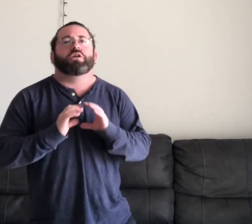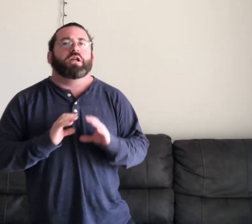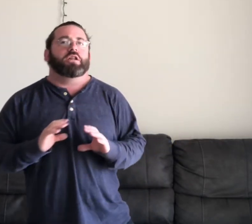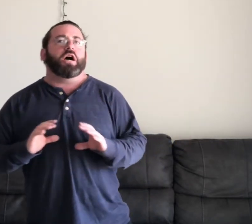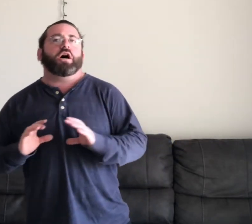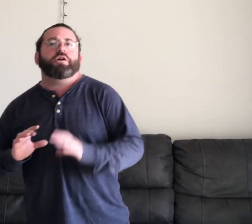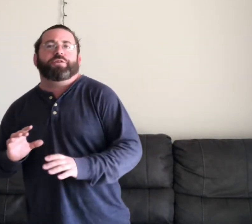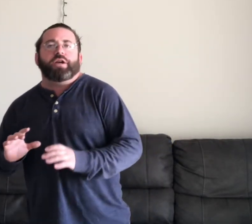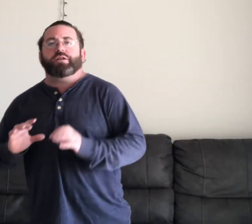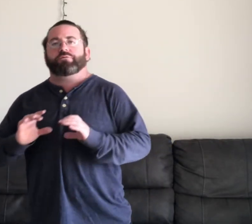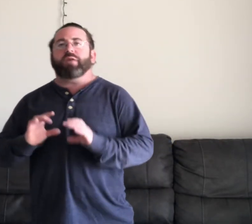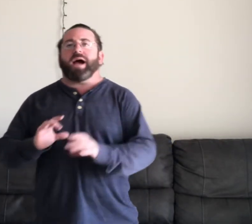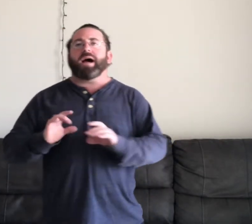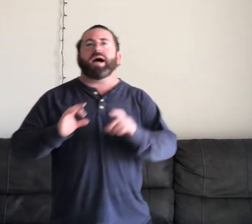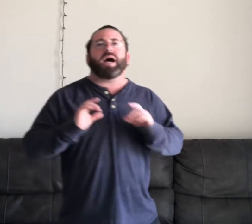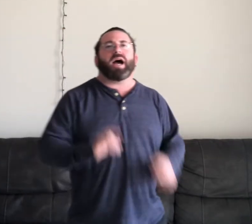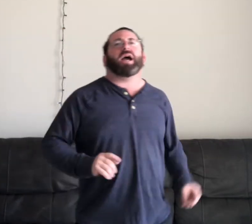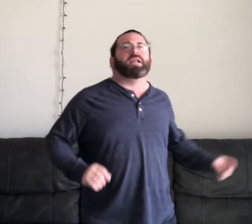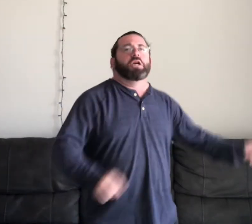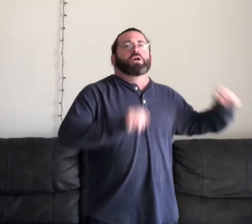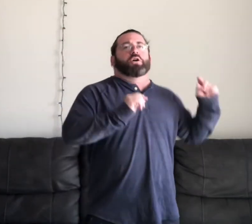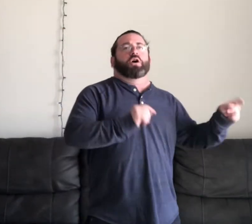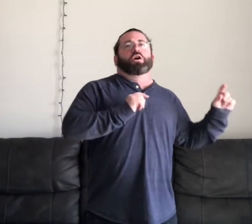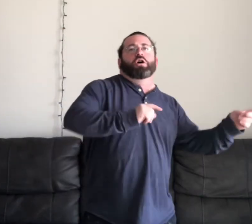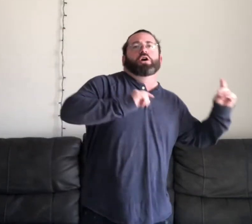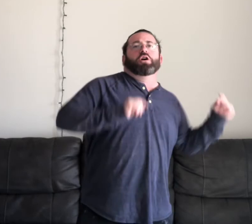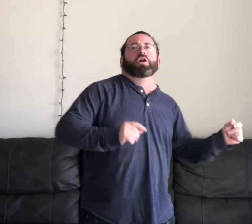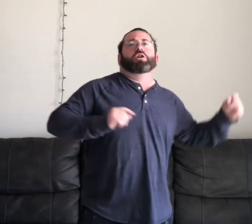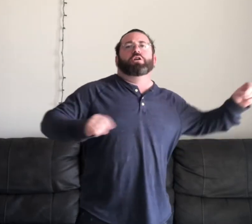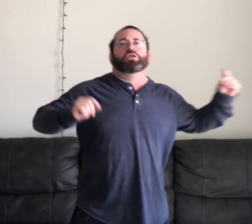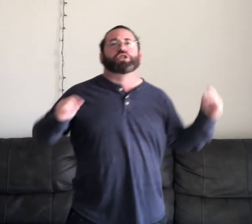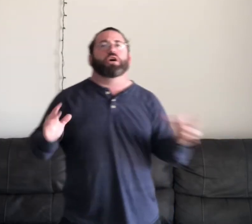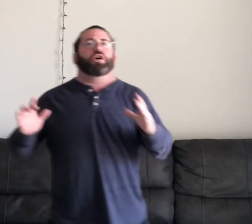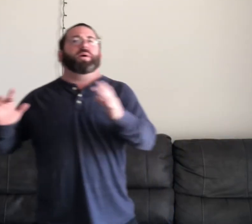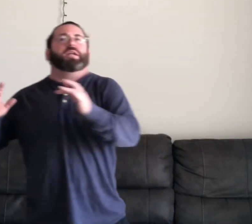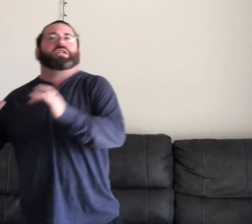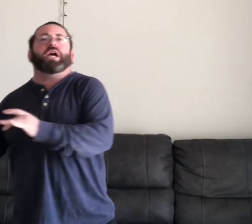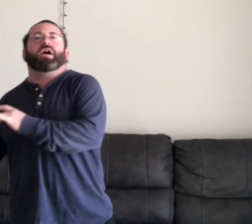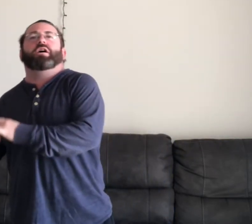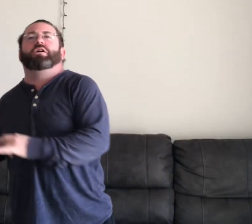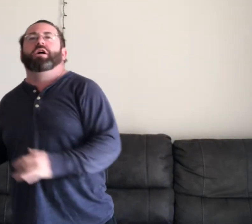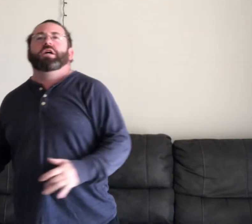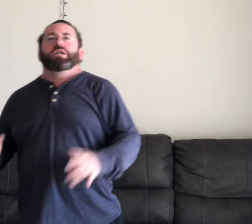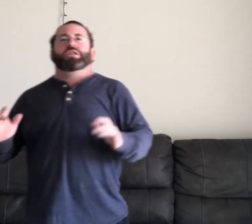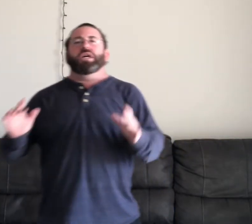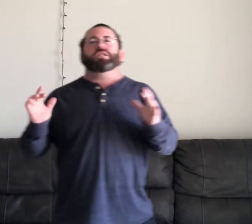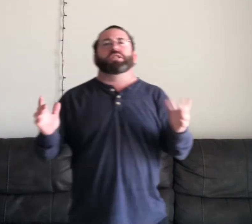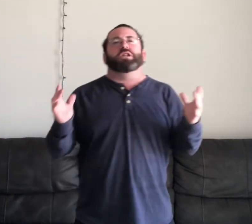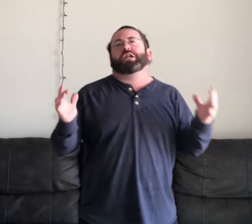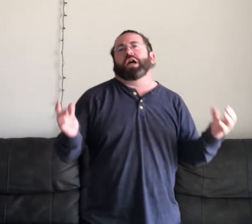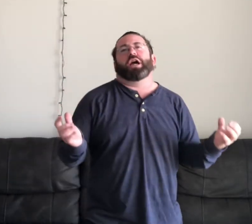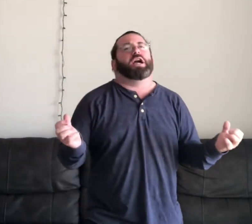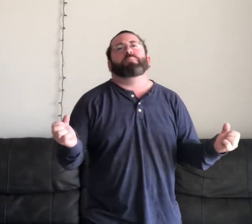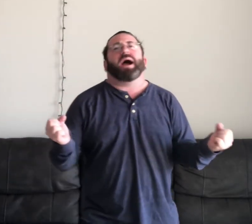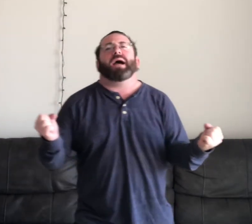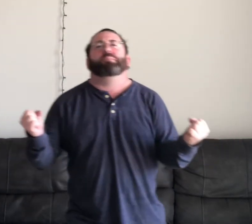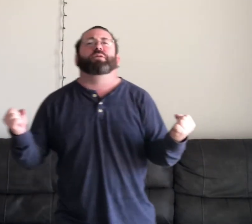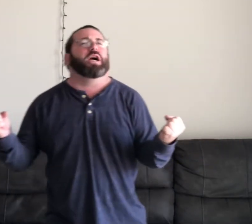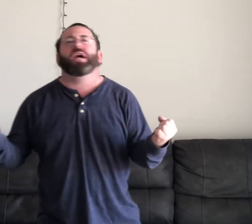is bound Oh, show and tell Just a game I play